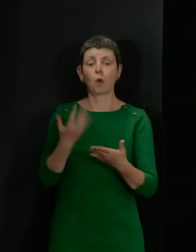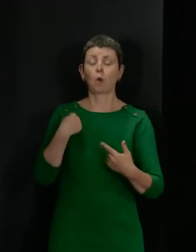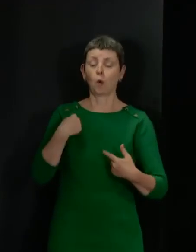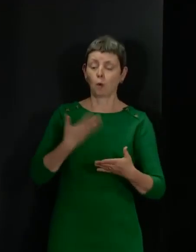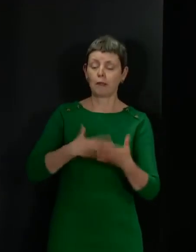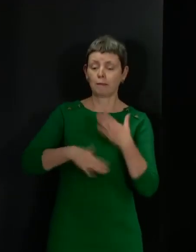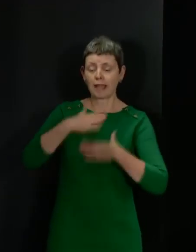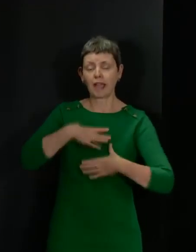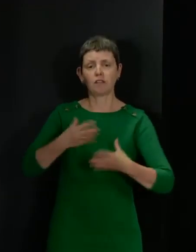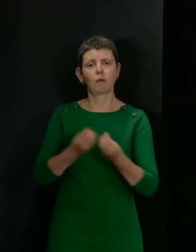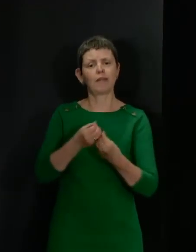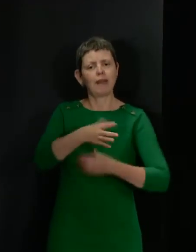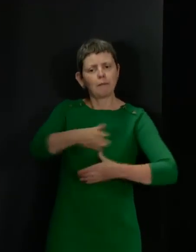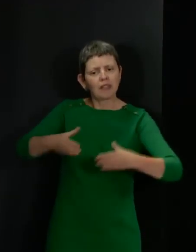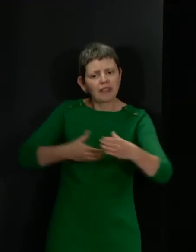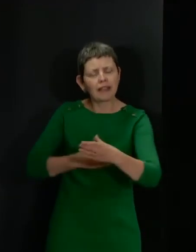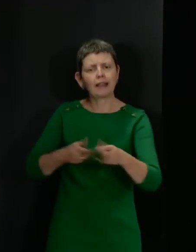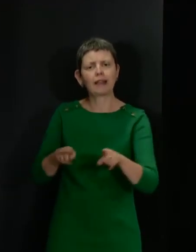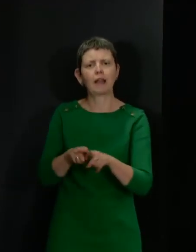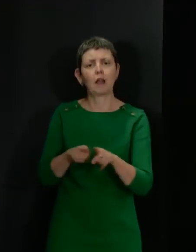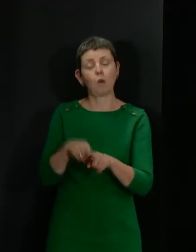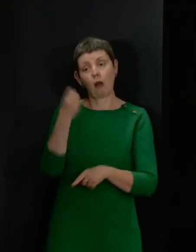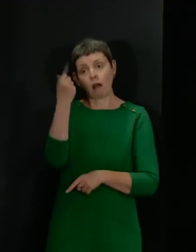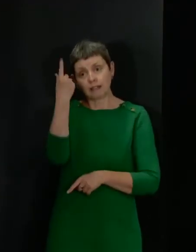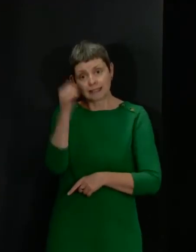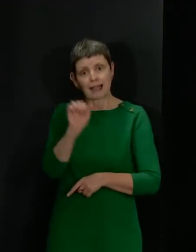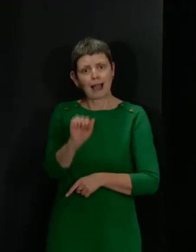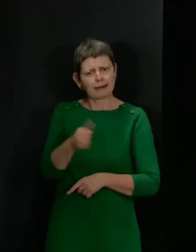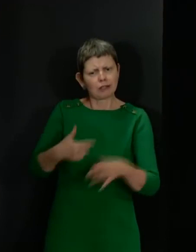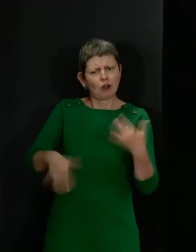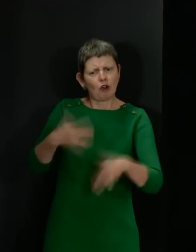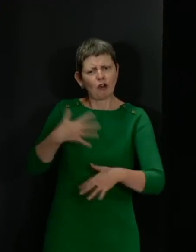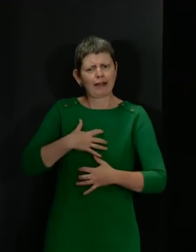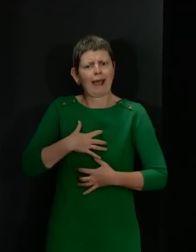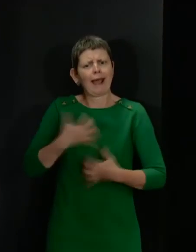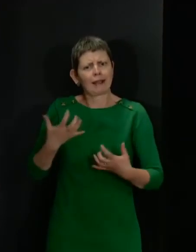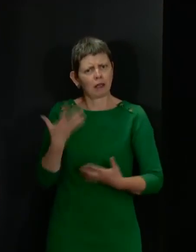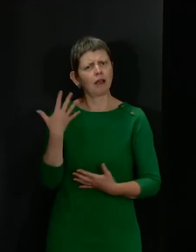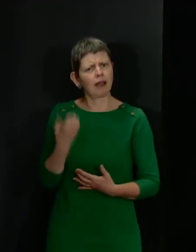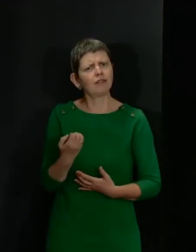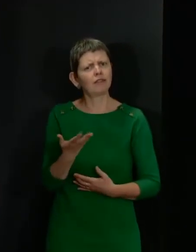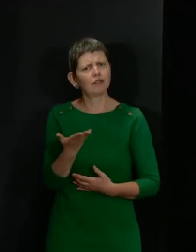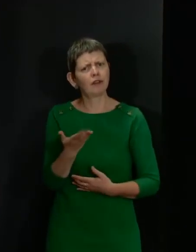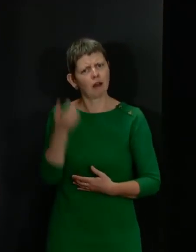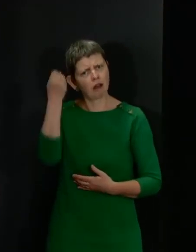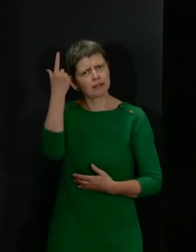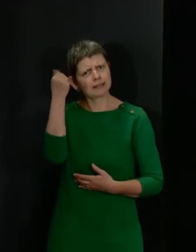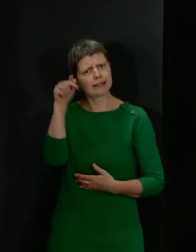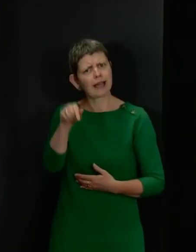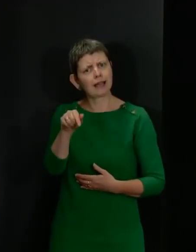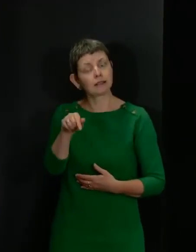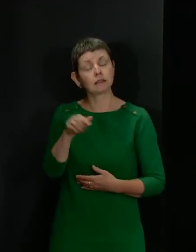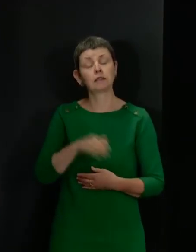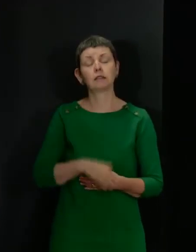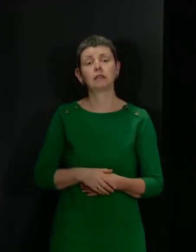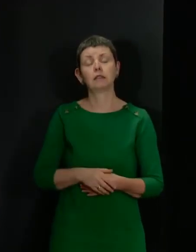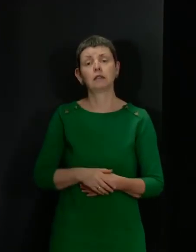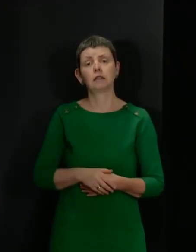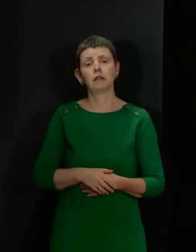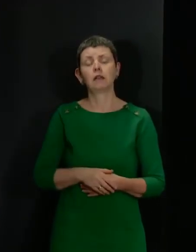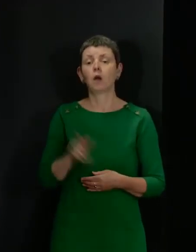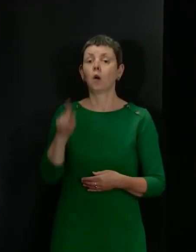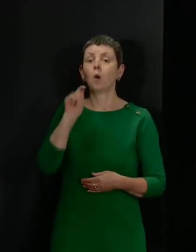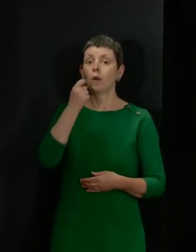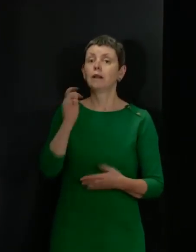understand some of the hurt and anger that's felt. We will ensure that people get to have their